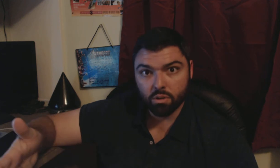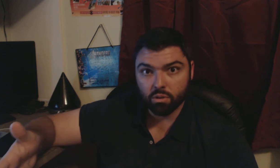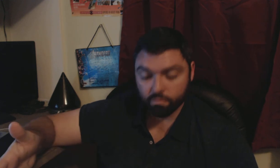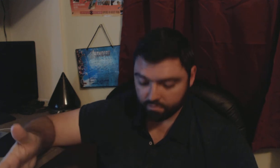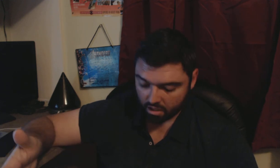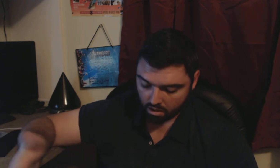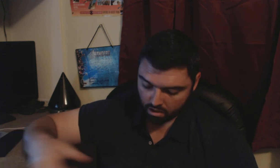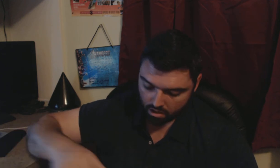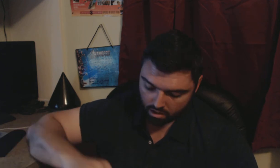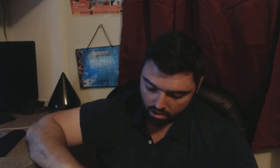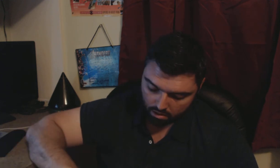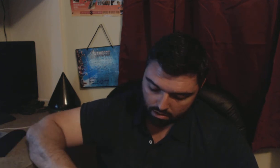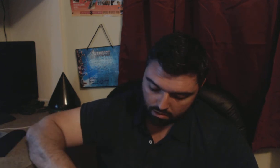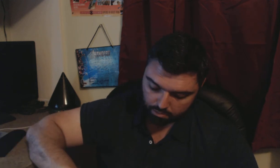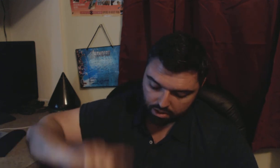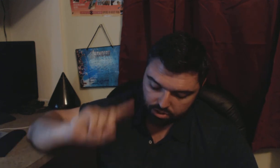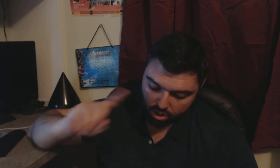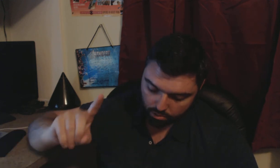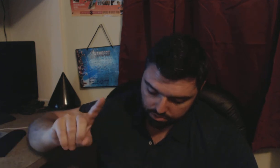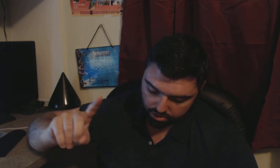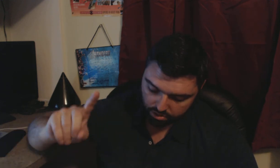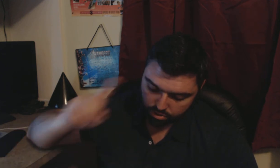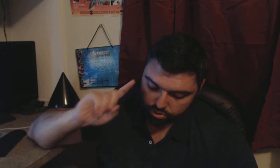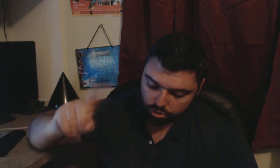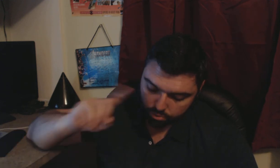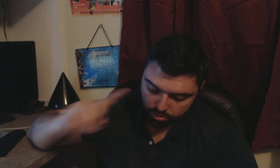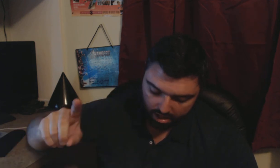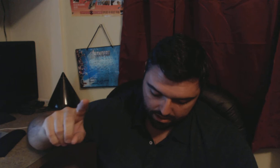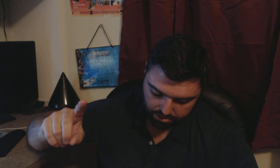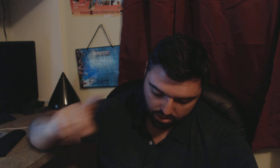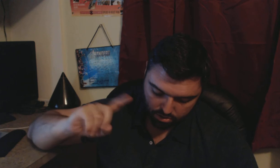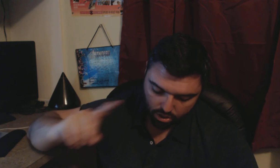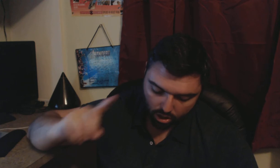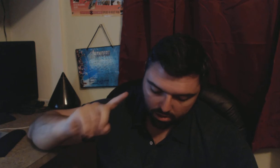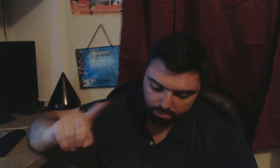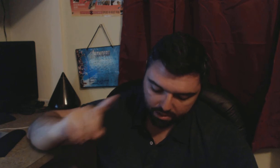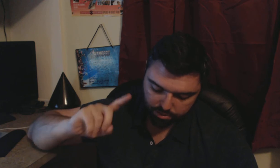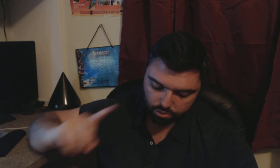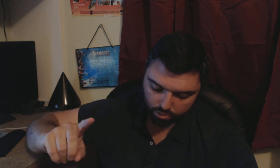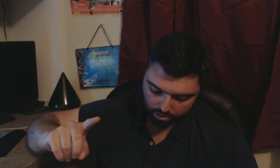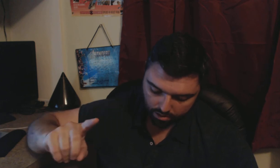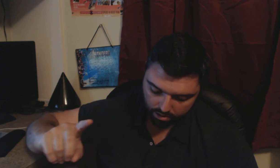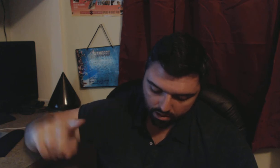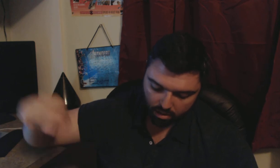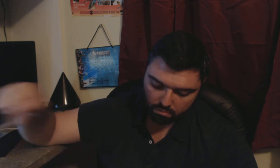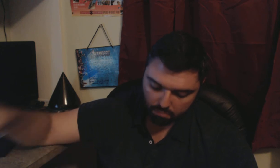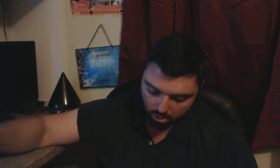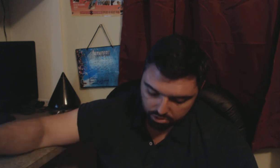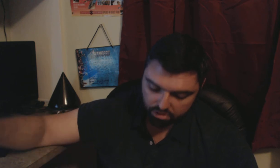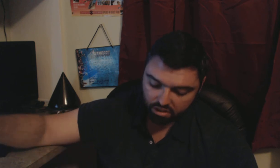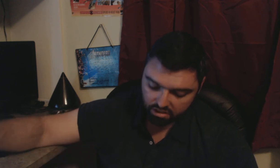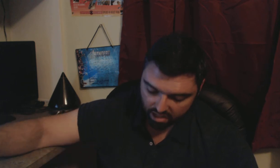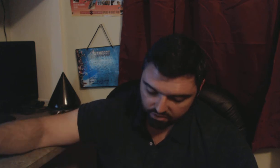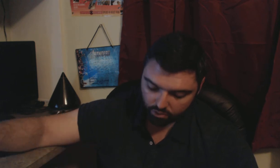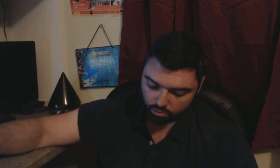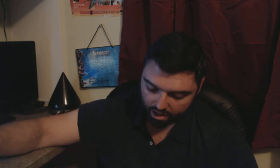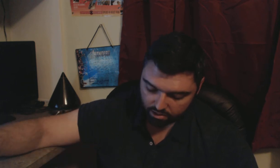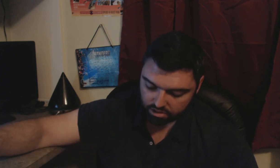communal but don't do not talk about your work most successful writers